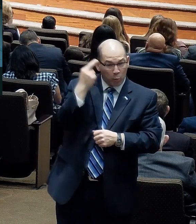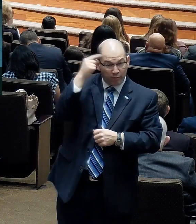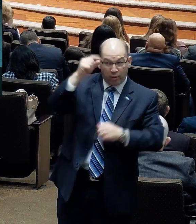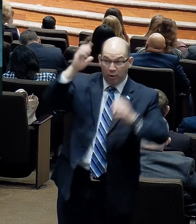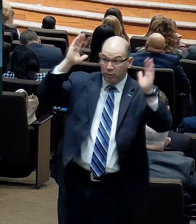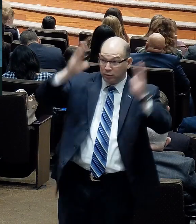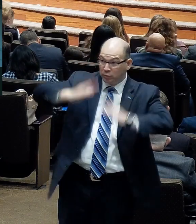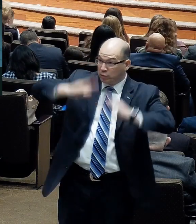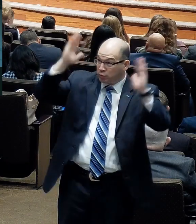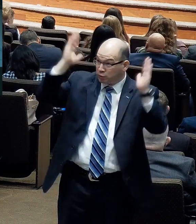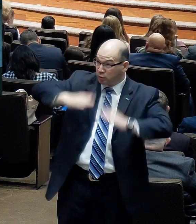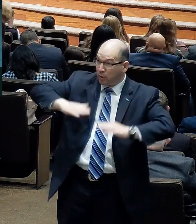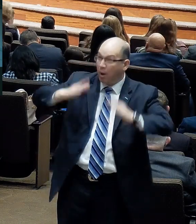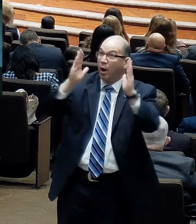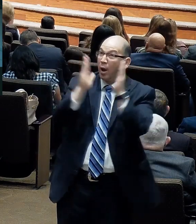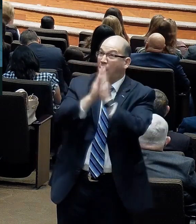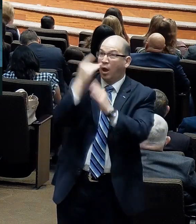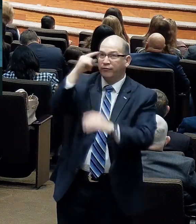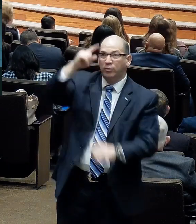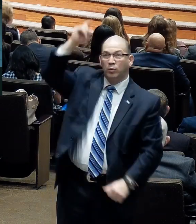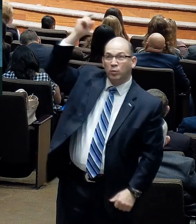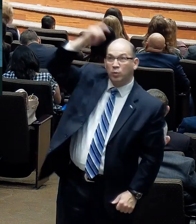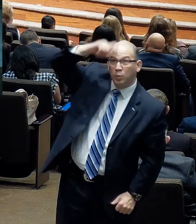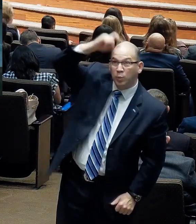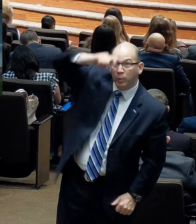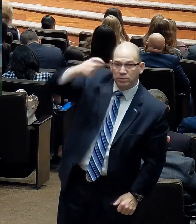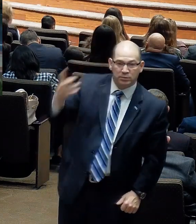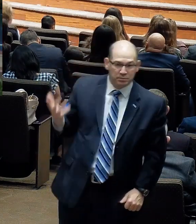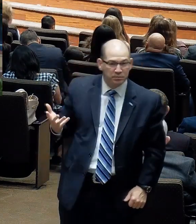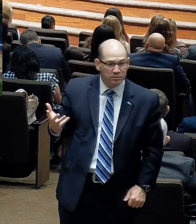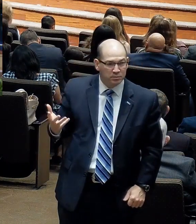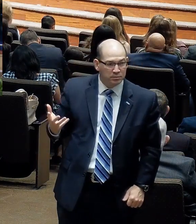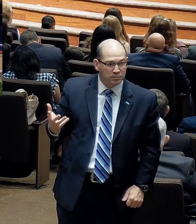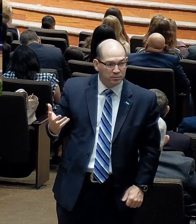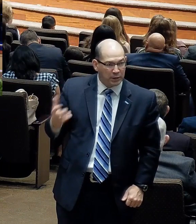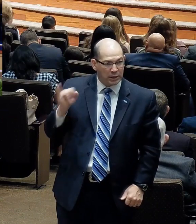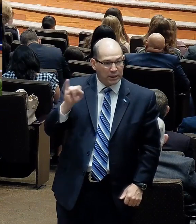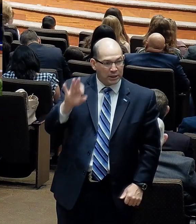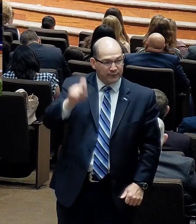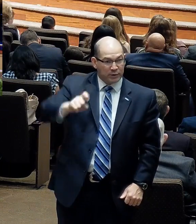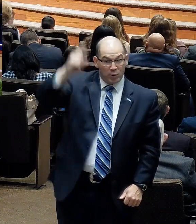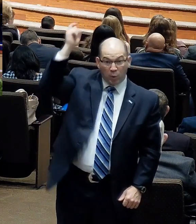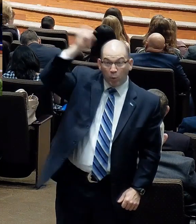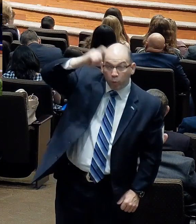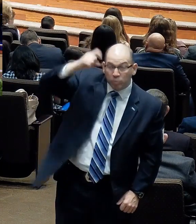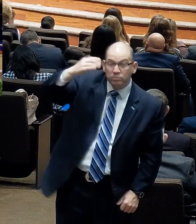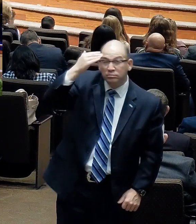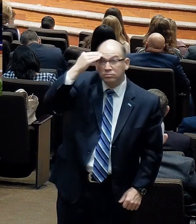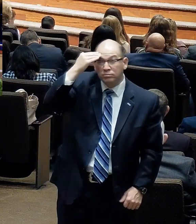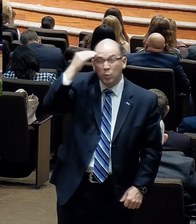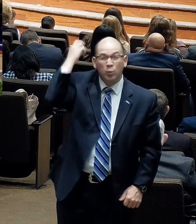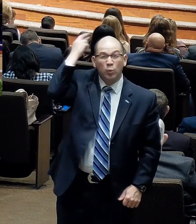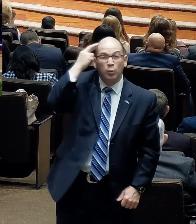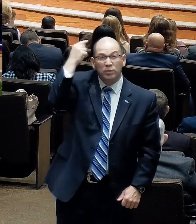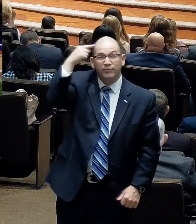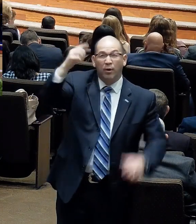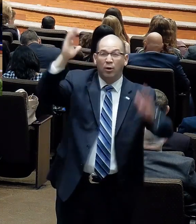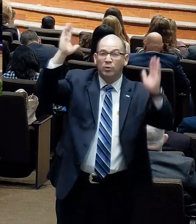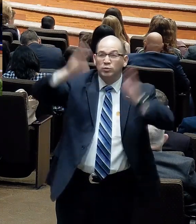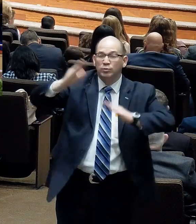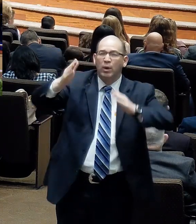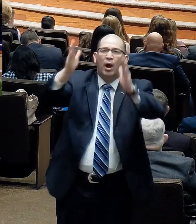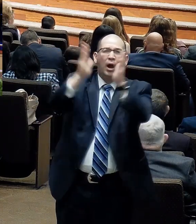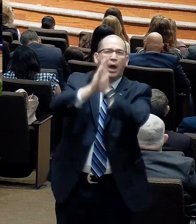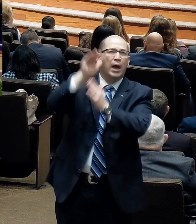ask God for wisdom. He was talking about trials, and he said if you lack wisdom to see the good that can come from a trial, ask God. He said,